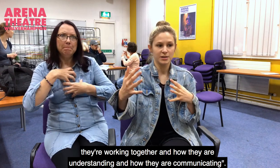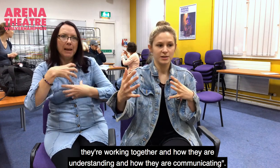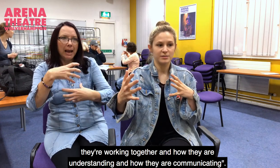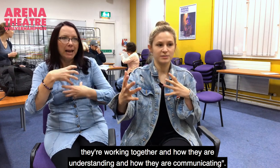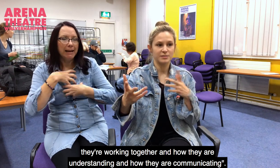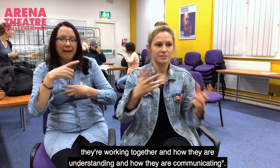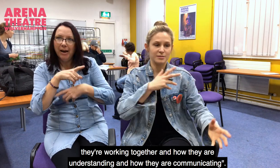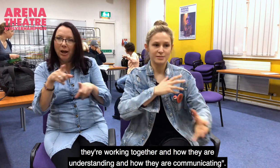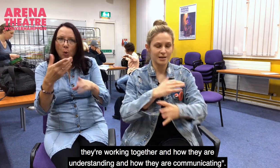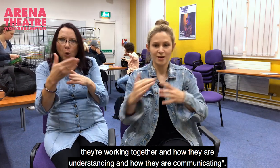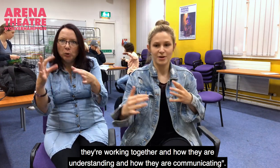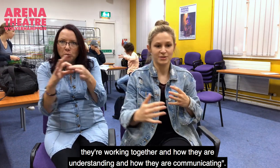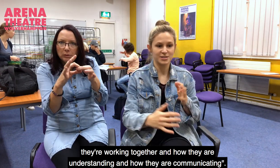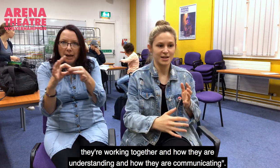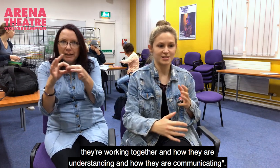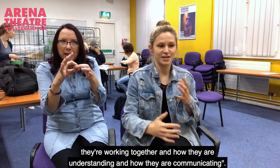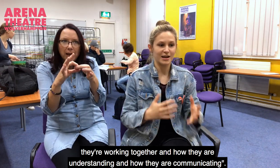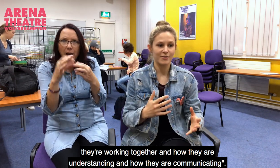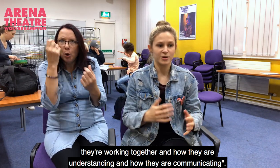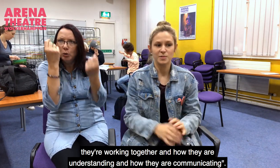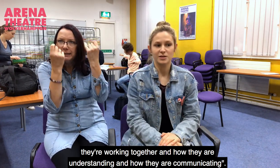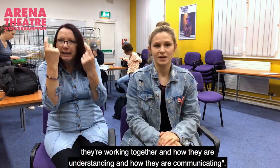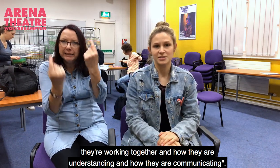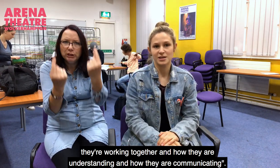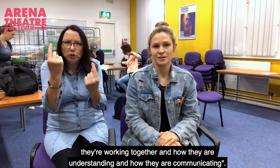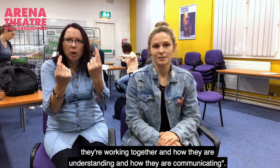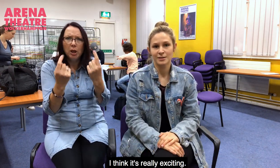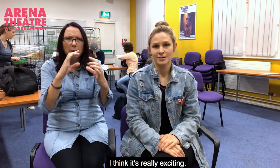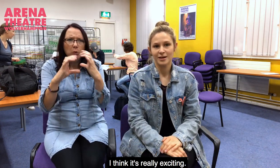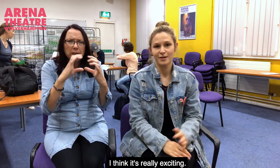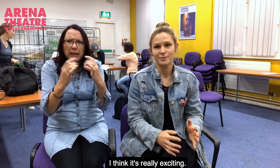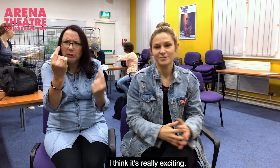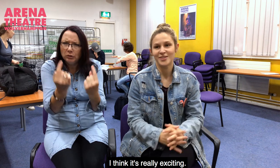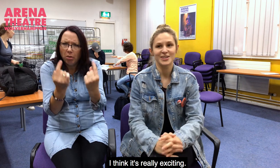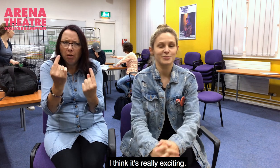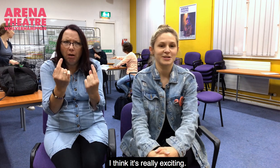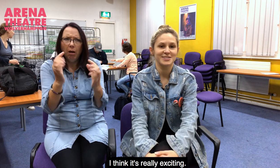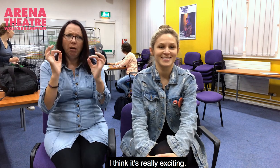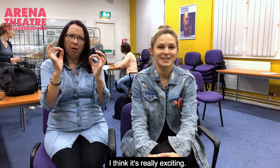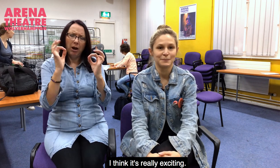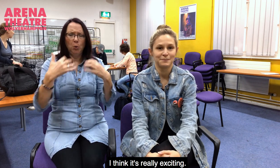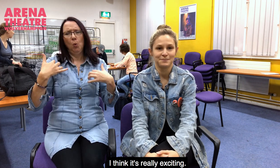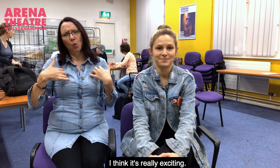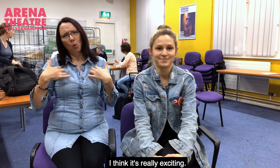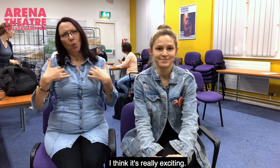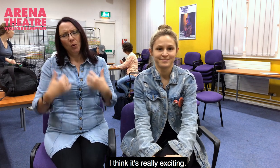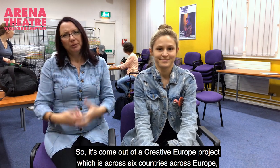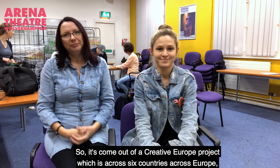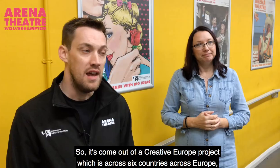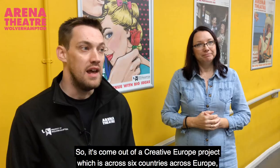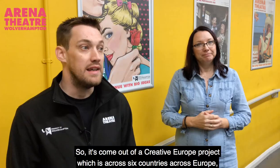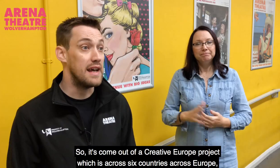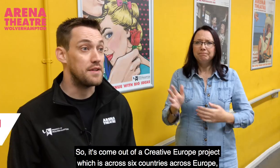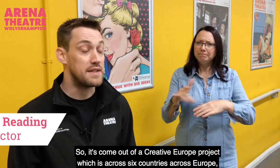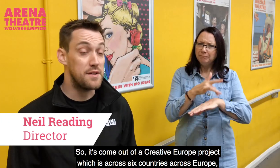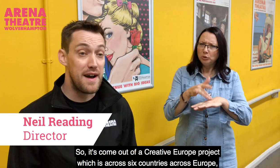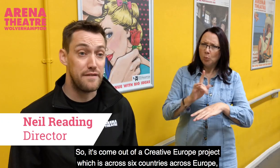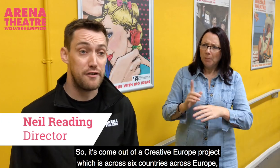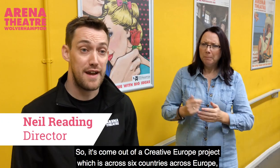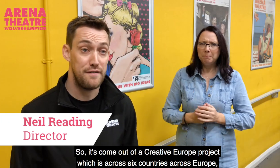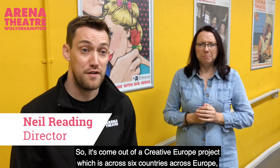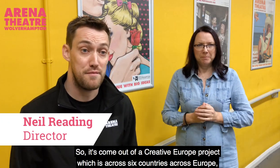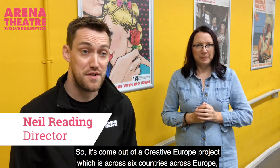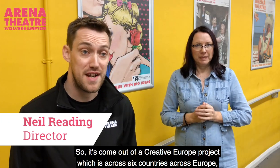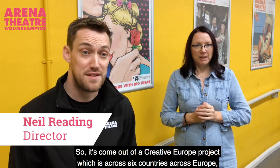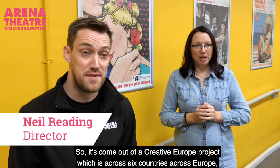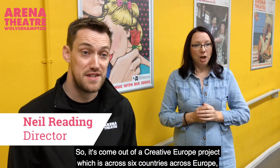and how they're understanding and how they're communicating I think it's really exciting yeah so it's come out